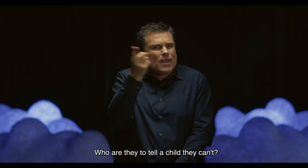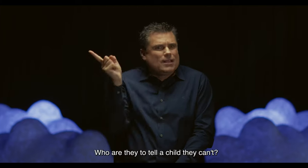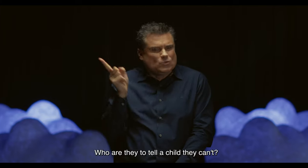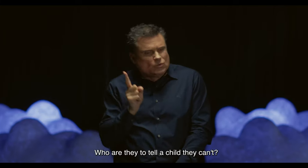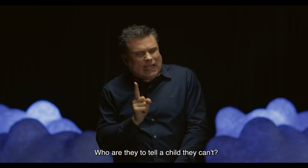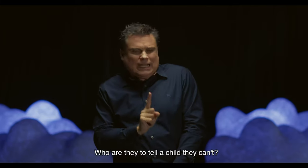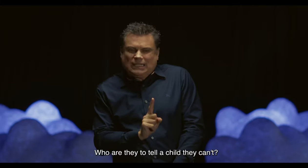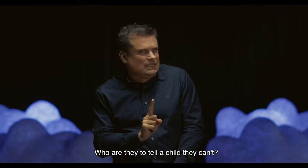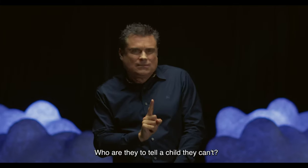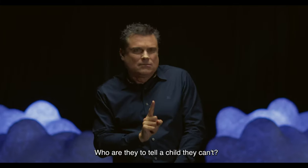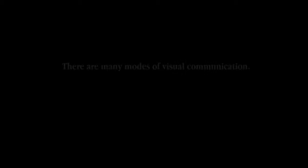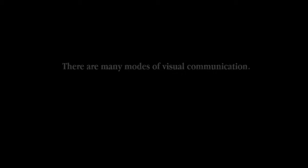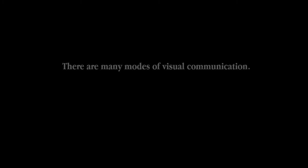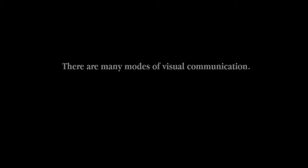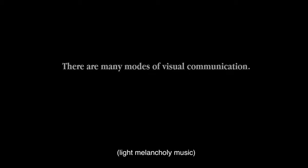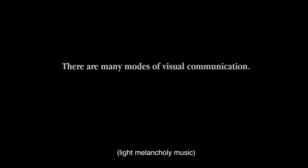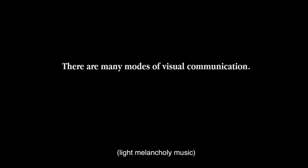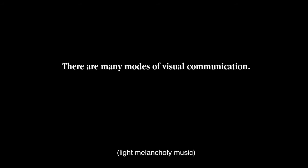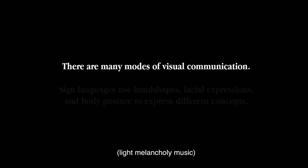Who are they to tell a child they can't?